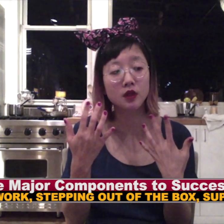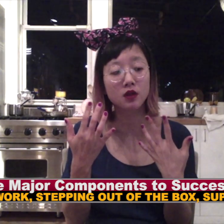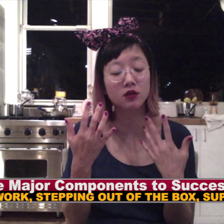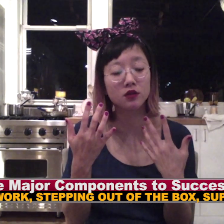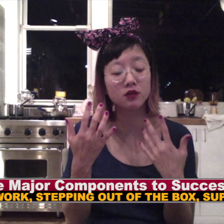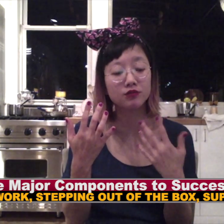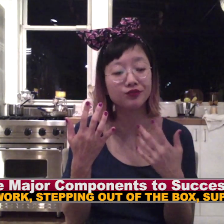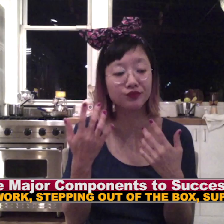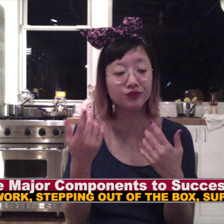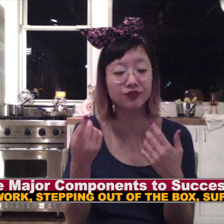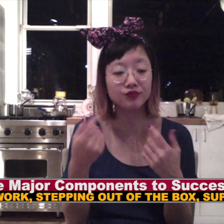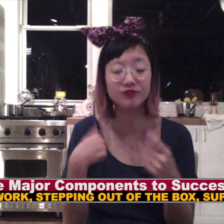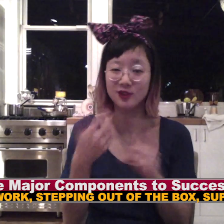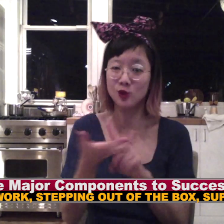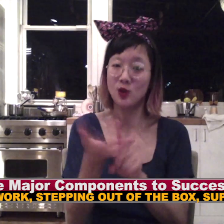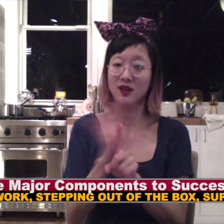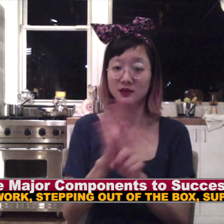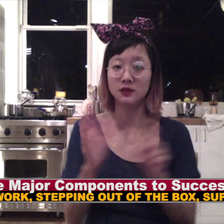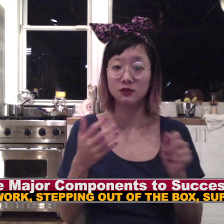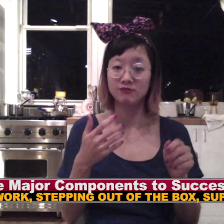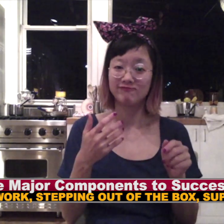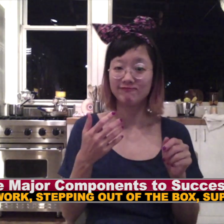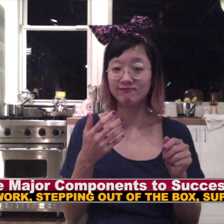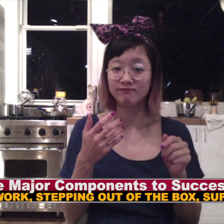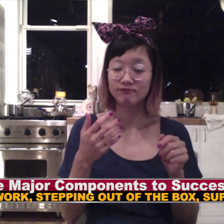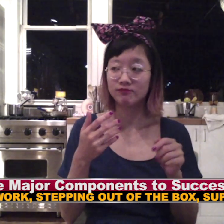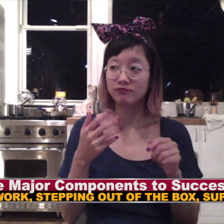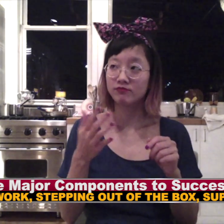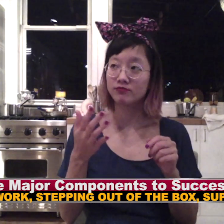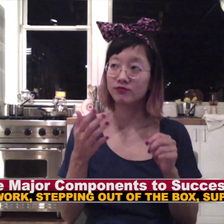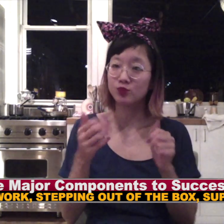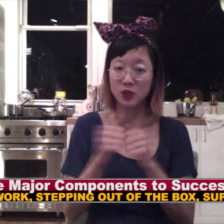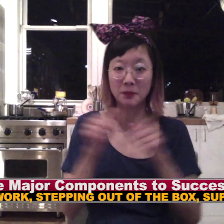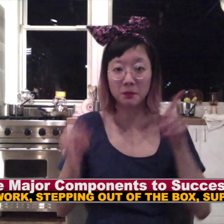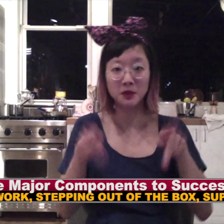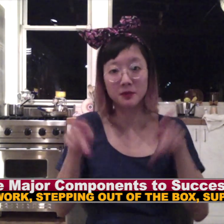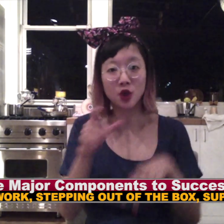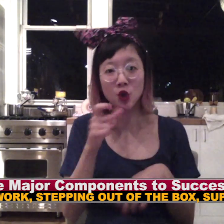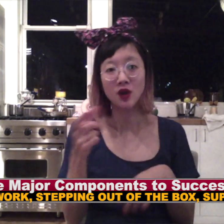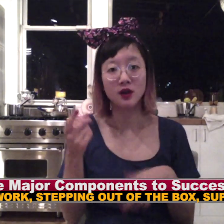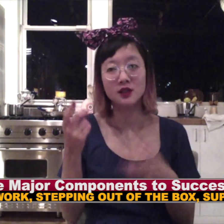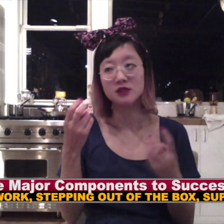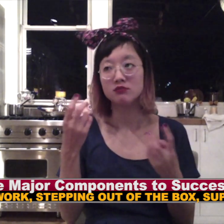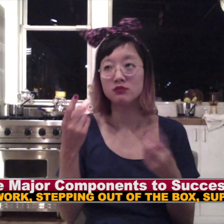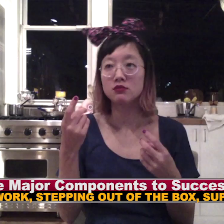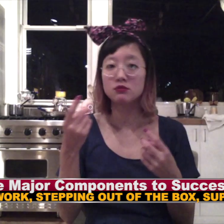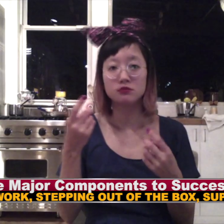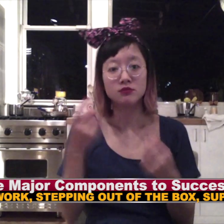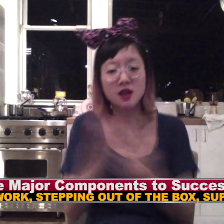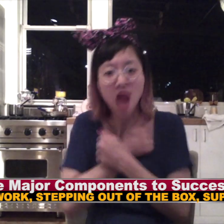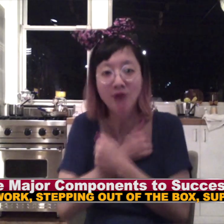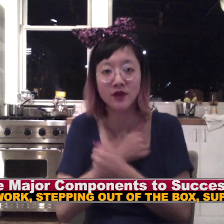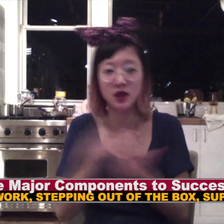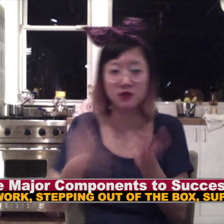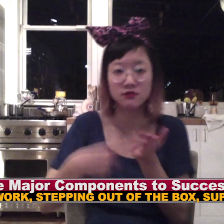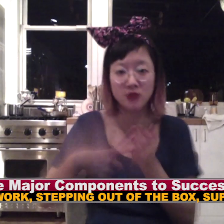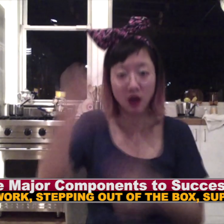Also, you know, I think I've, I feel like I've surrounded myself with people who love discussing